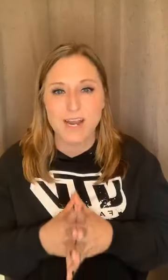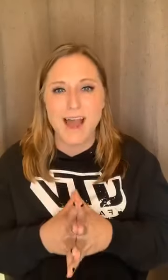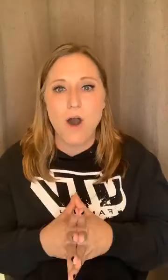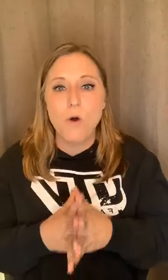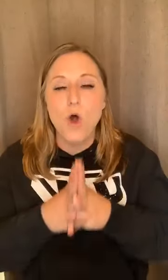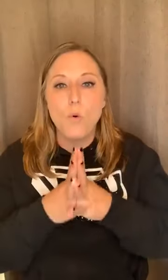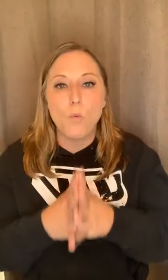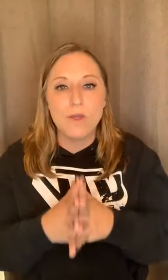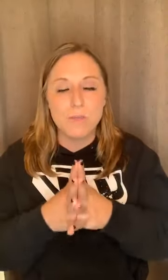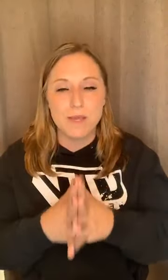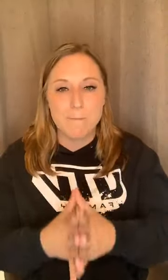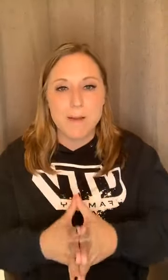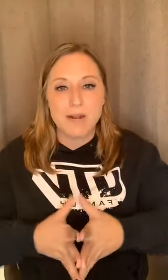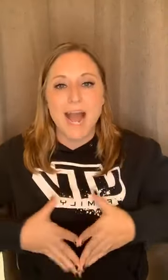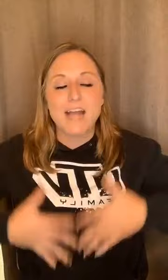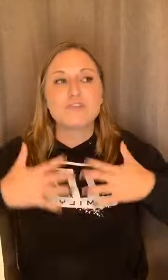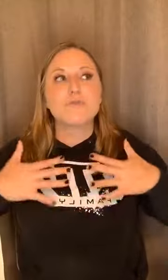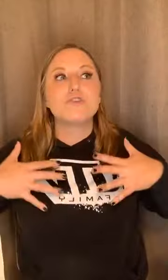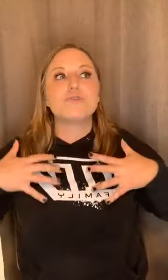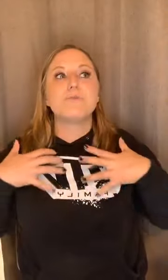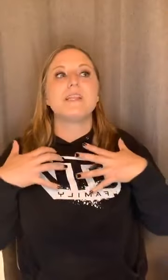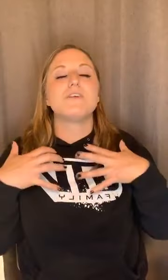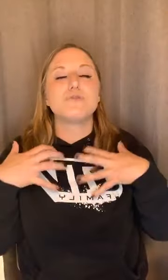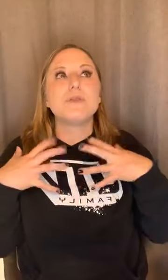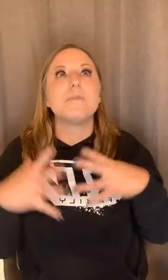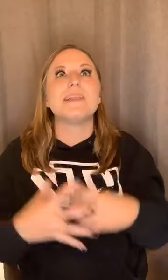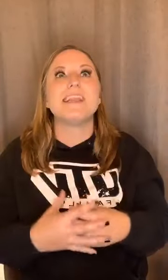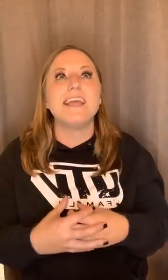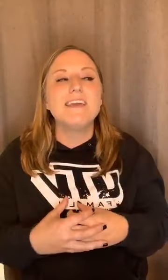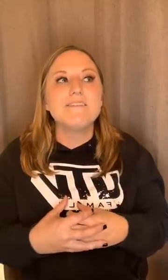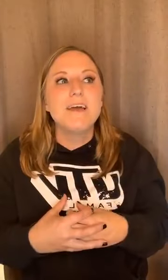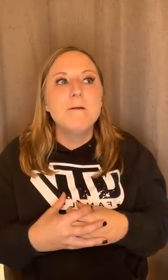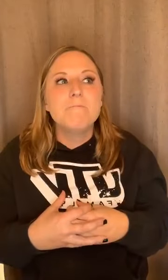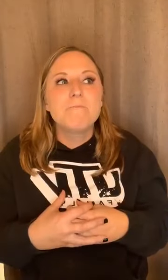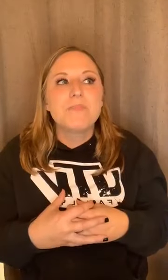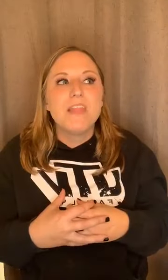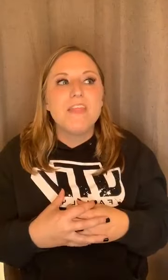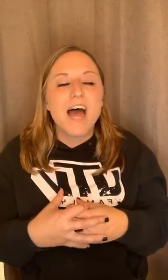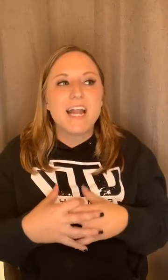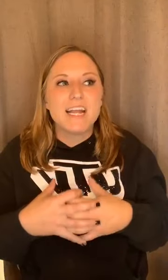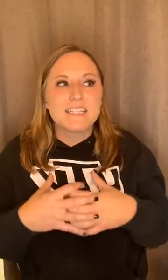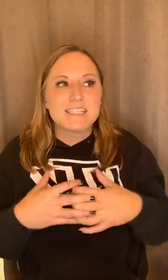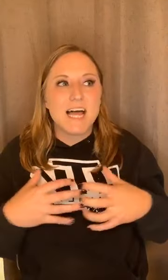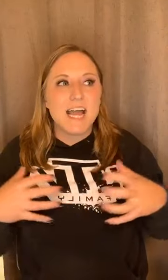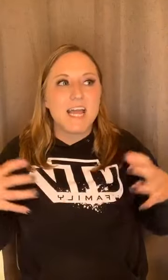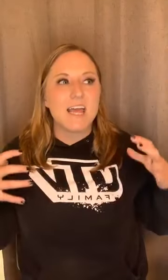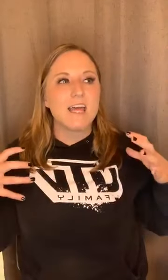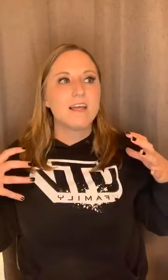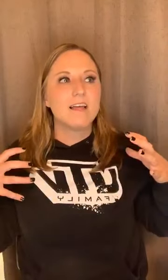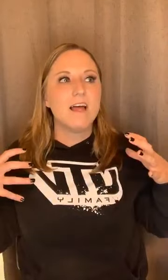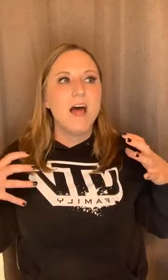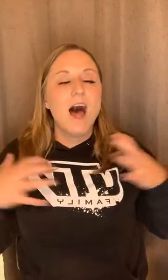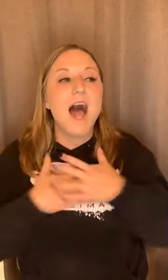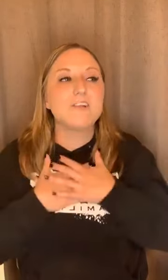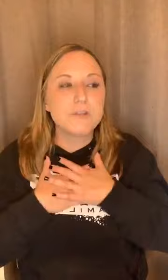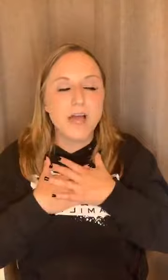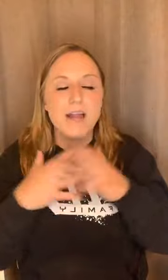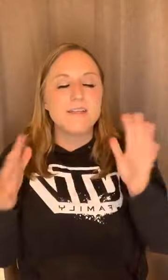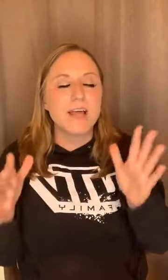now will be a memory. I truly, truly, truly believe that it's like, I truly, I